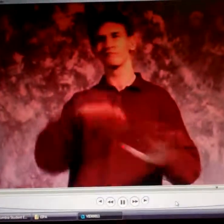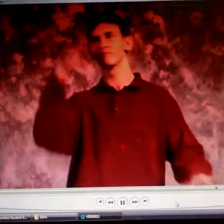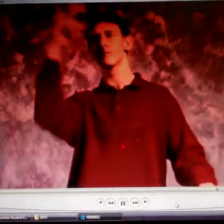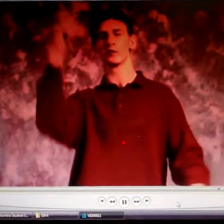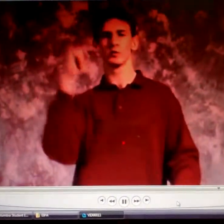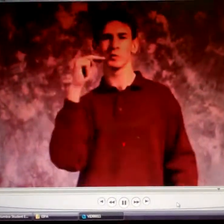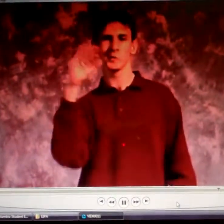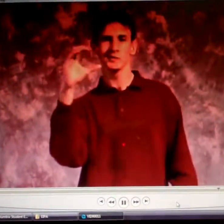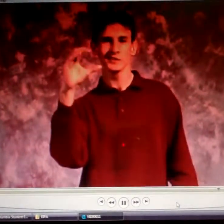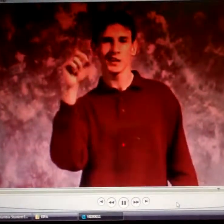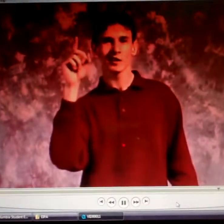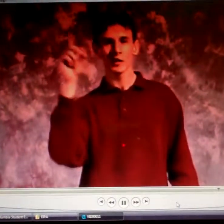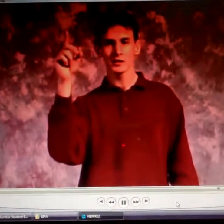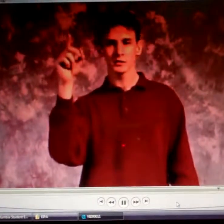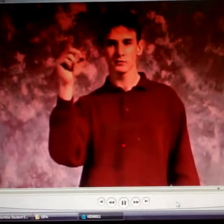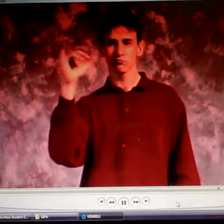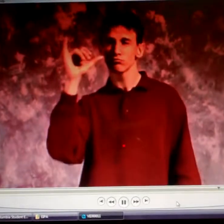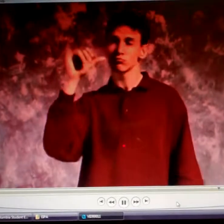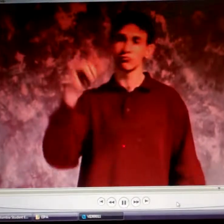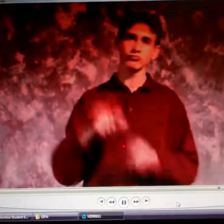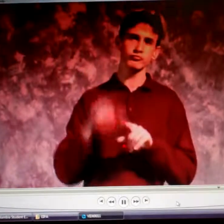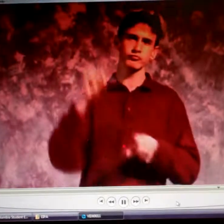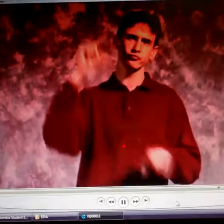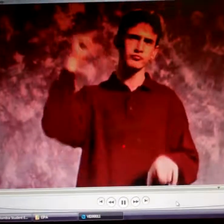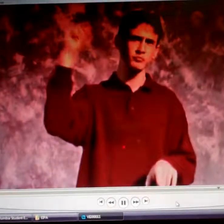The next day we went to North Carolina,